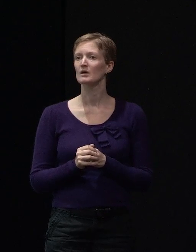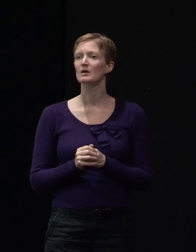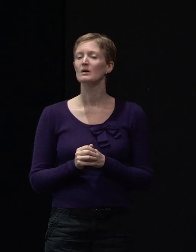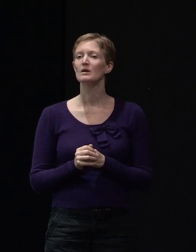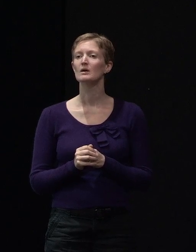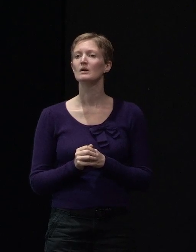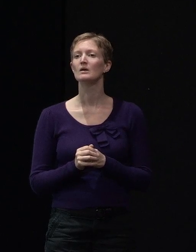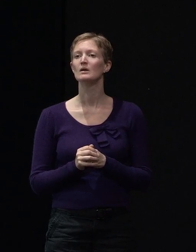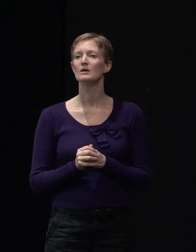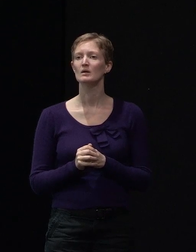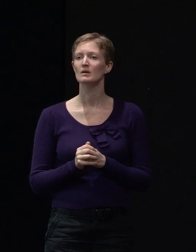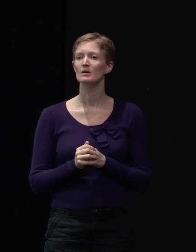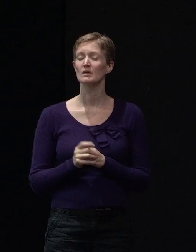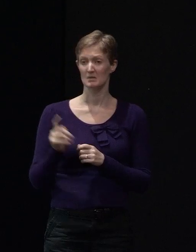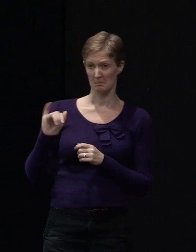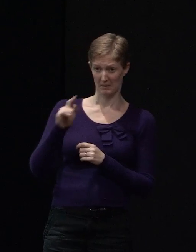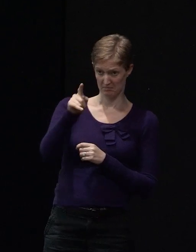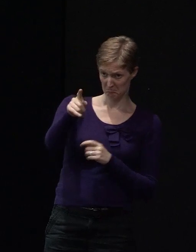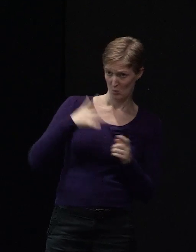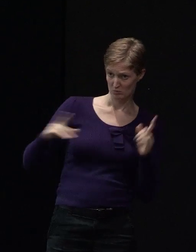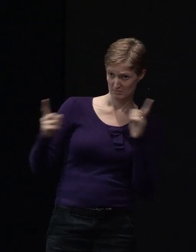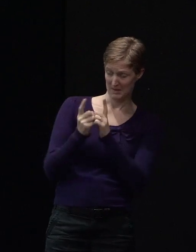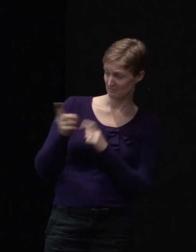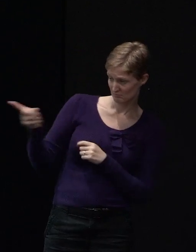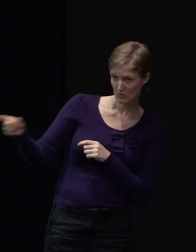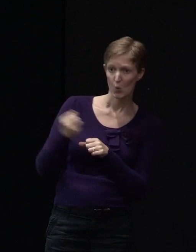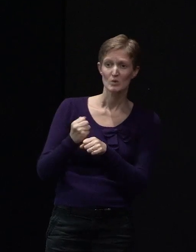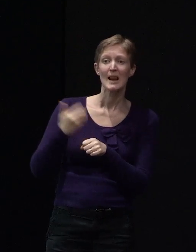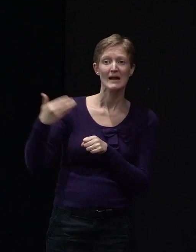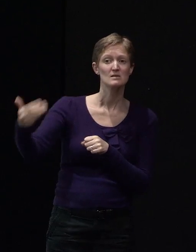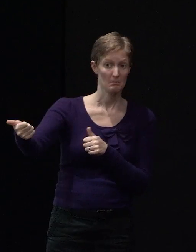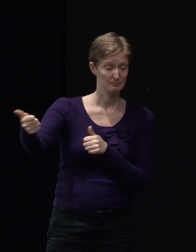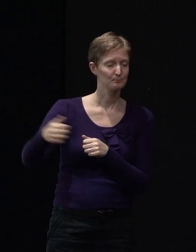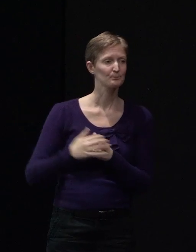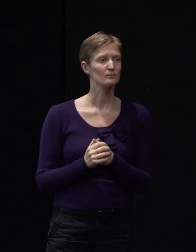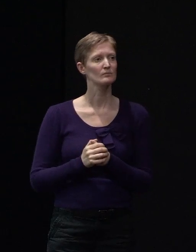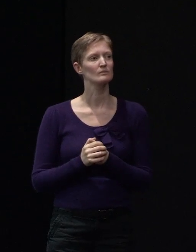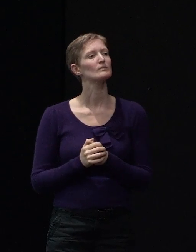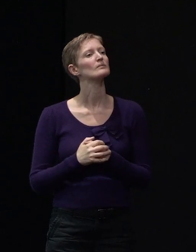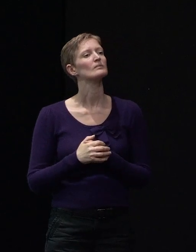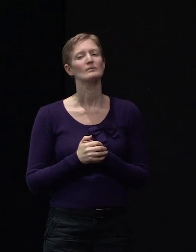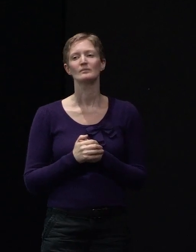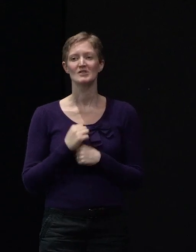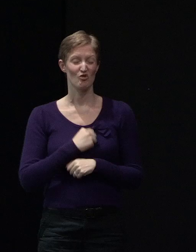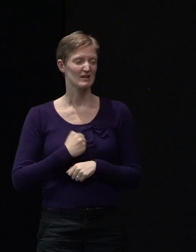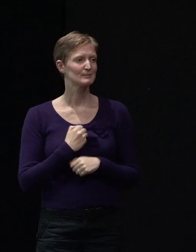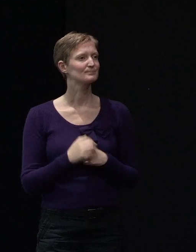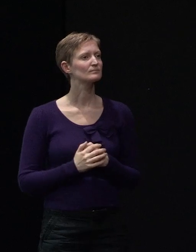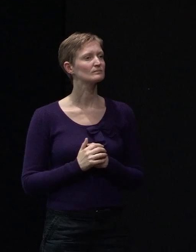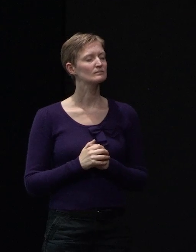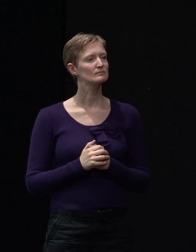If you want to talk to Gordon afterwards, he probably can't quite hear you at the moment, and they've moved the microphone to the back, so sorry about that.